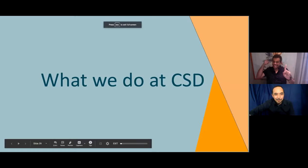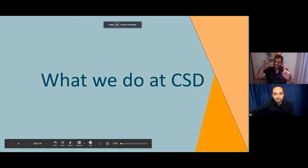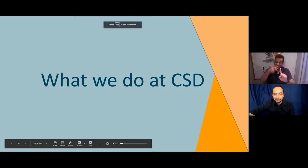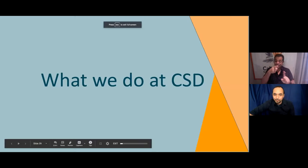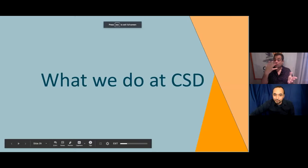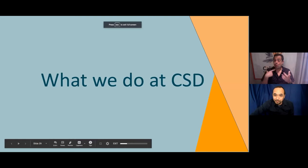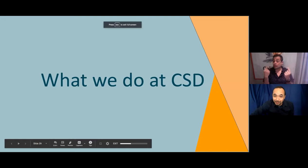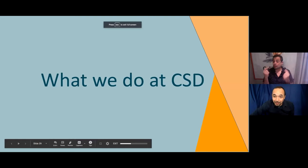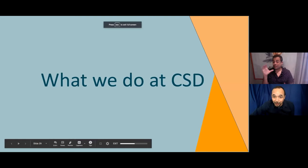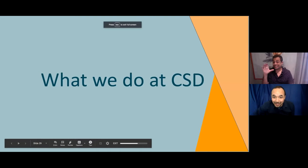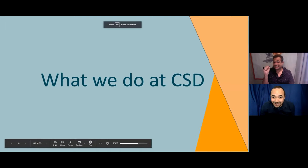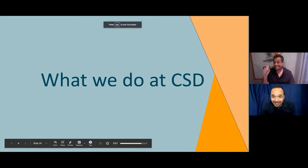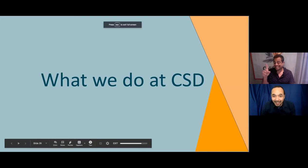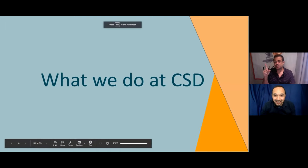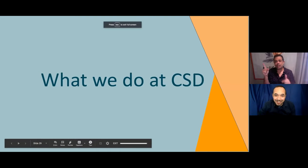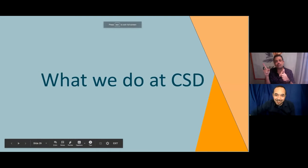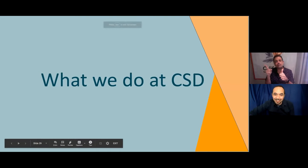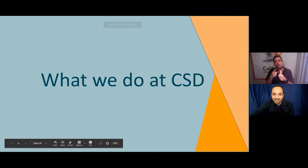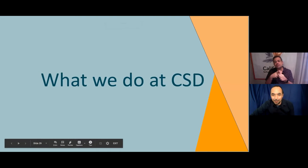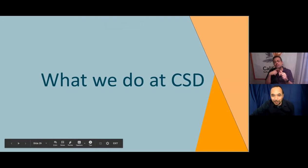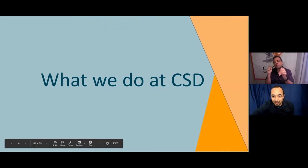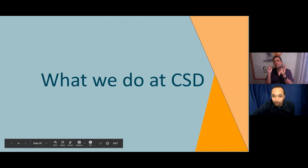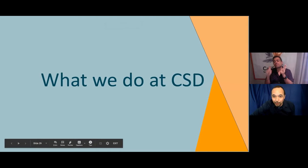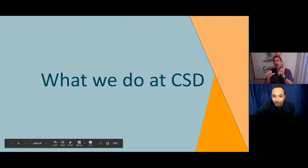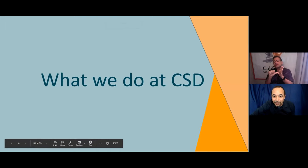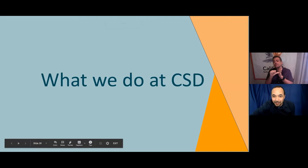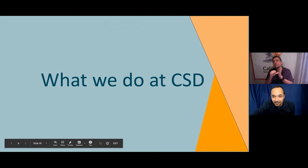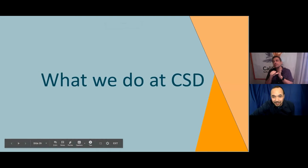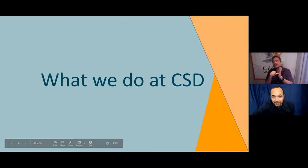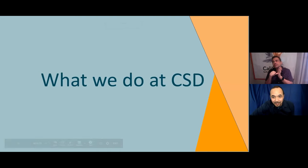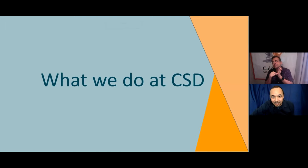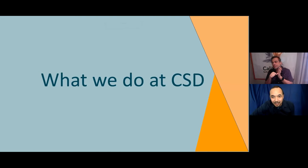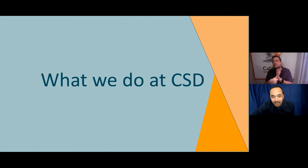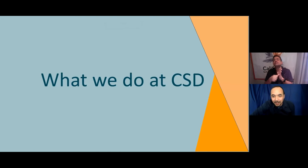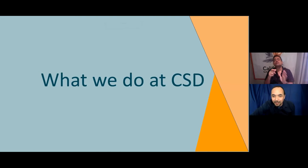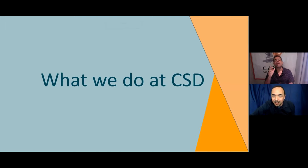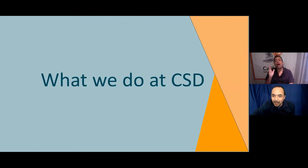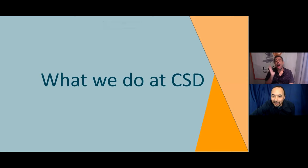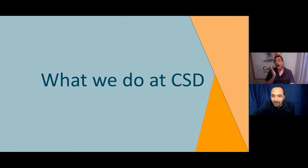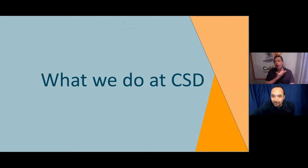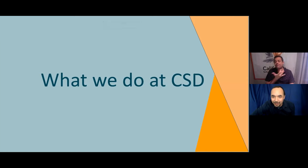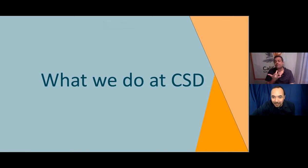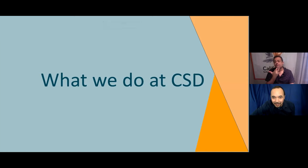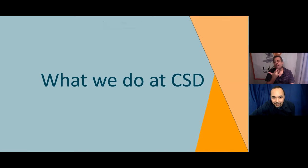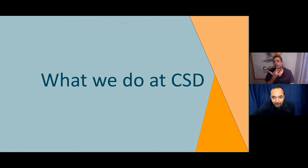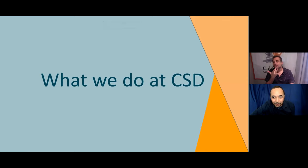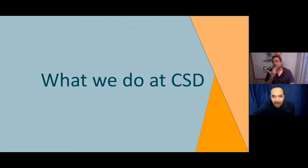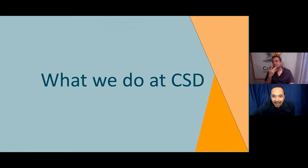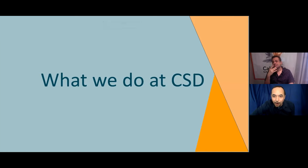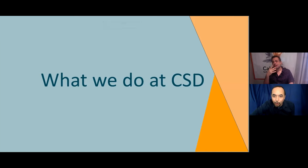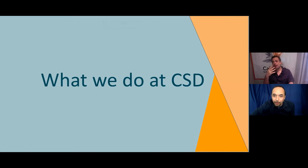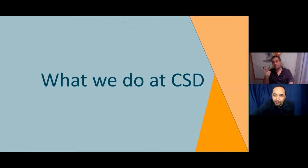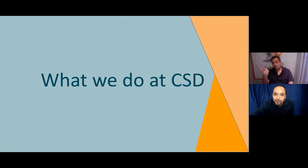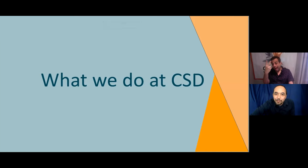Okay. So let's cut down to the nitty gritty. What do we do at CSD? And I've got to emphasize here,